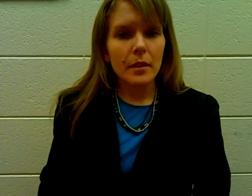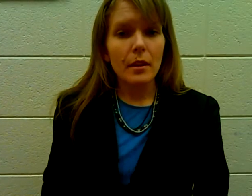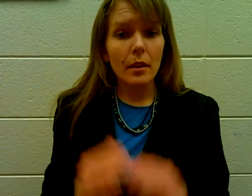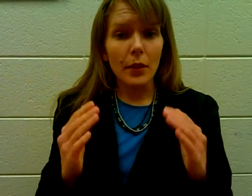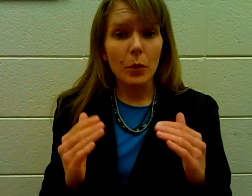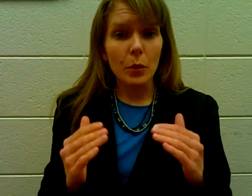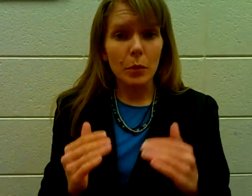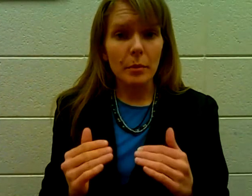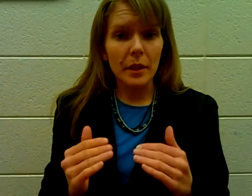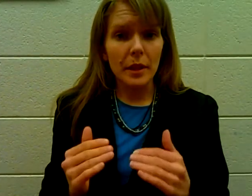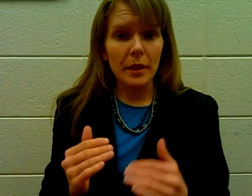Another one would be.